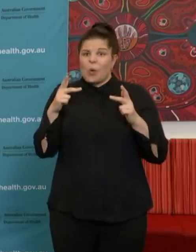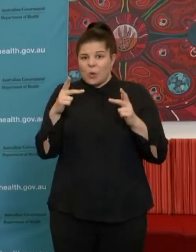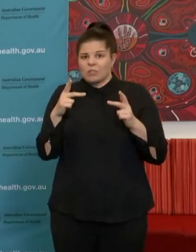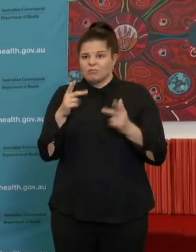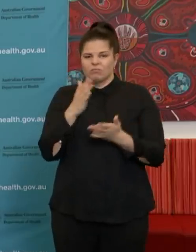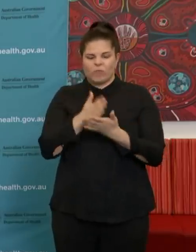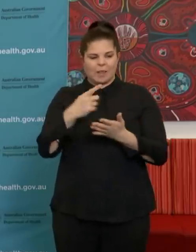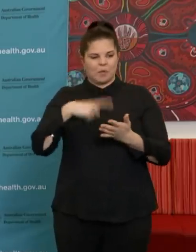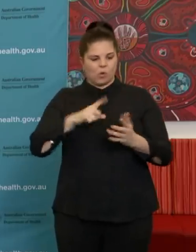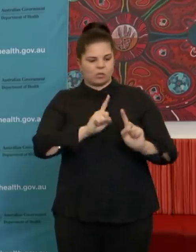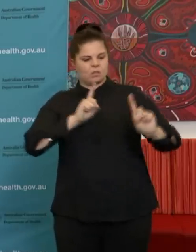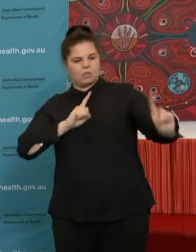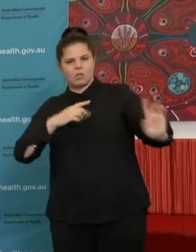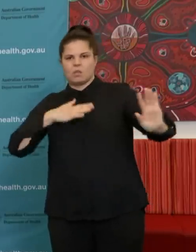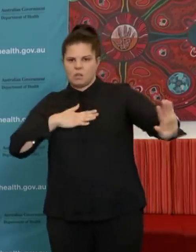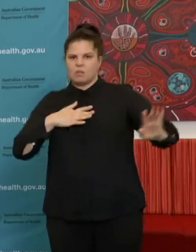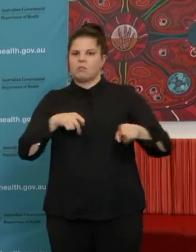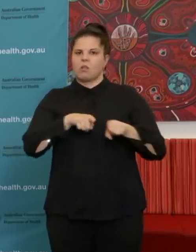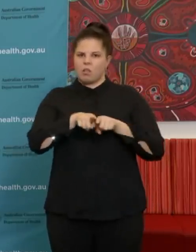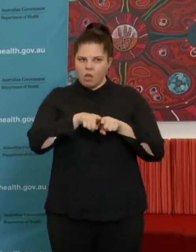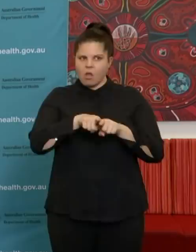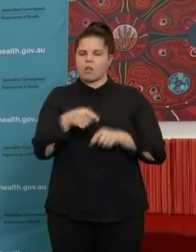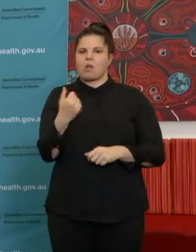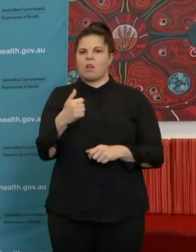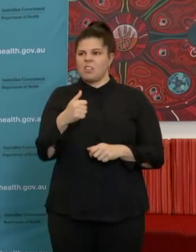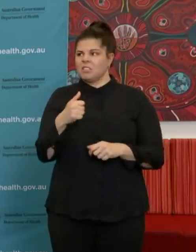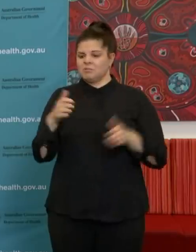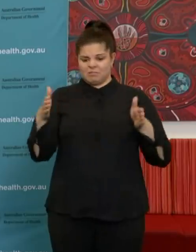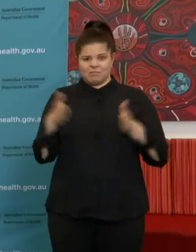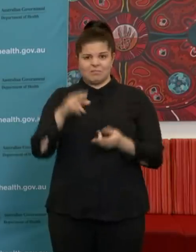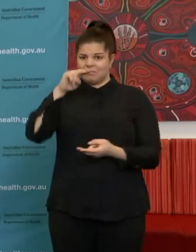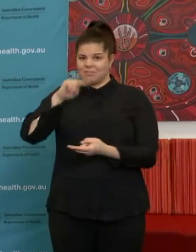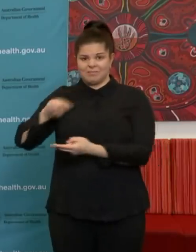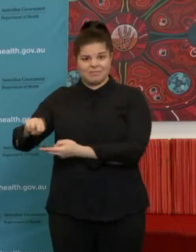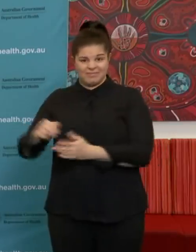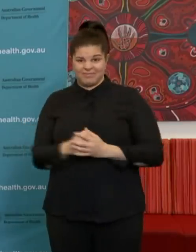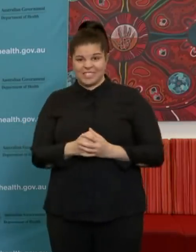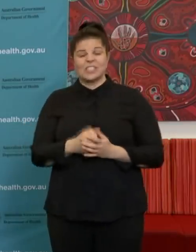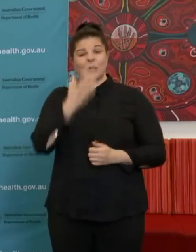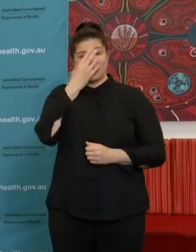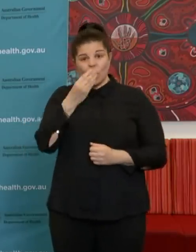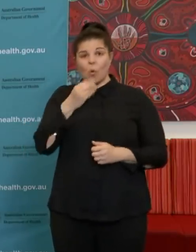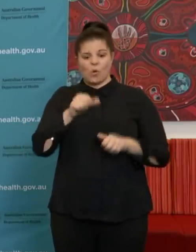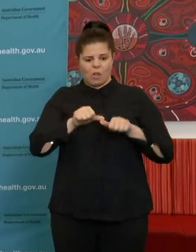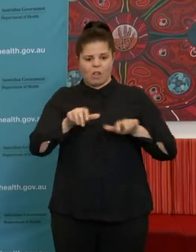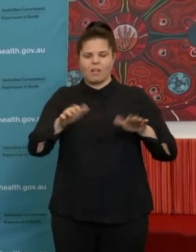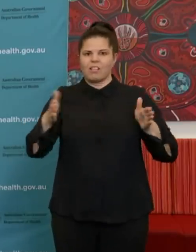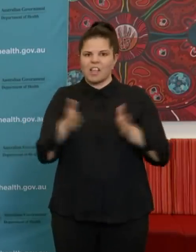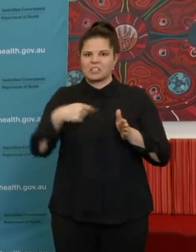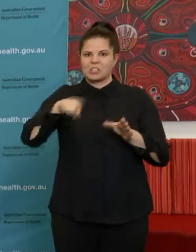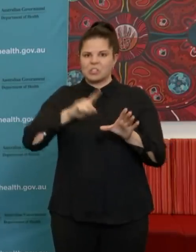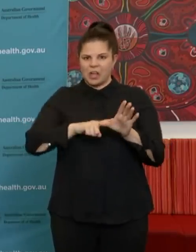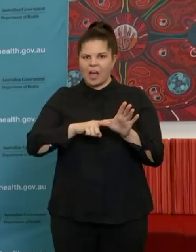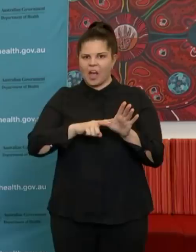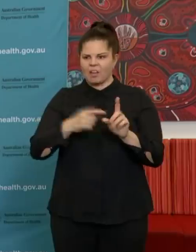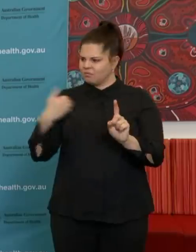these social distancing measures have come in, and in fact is at the lowest level that it's been in for some years at the moment. So